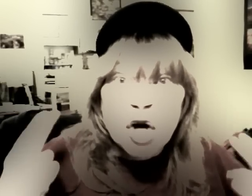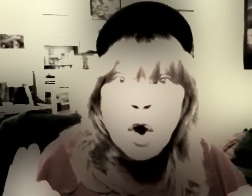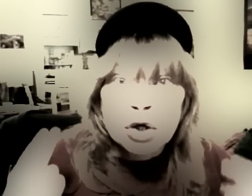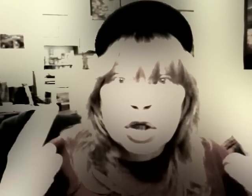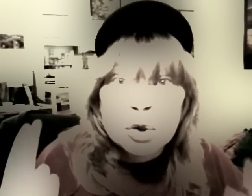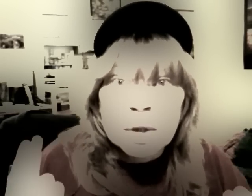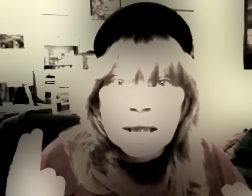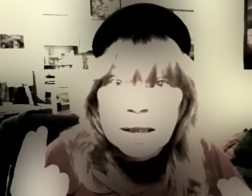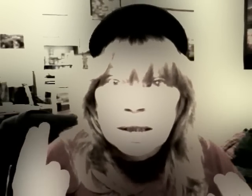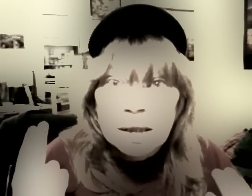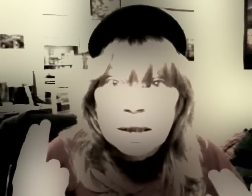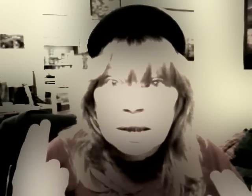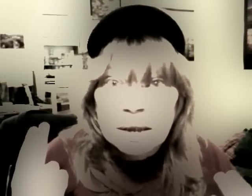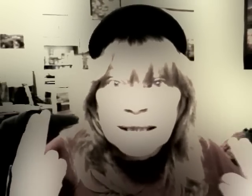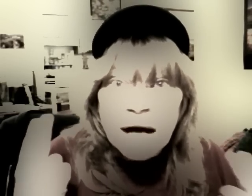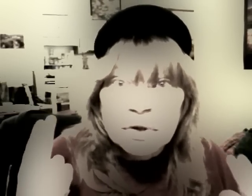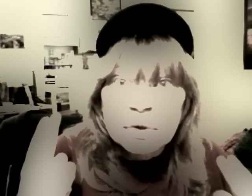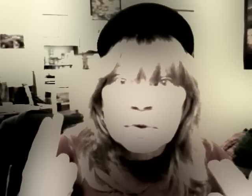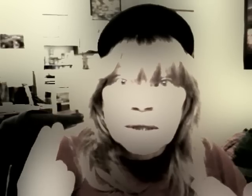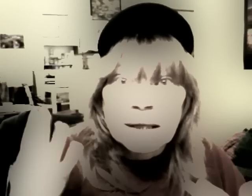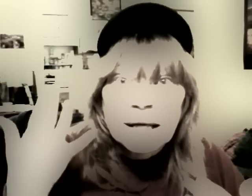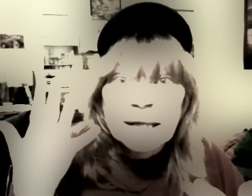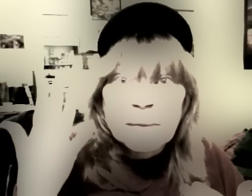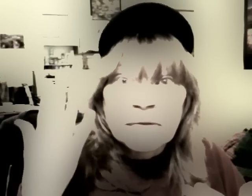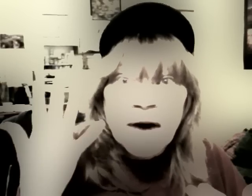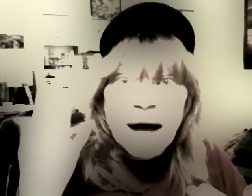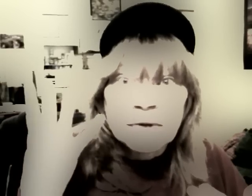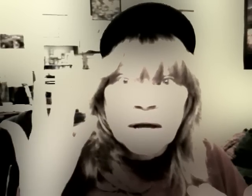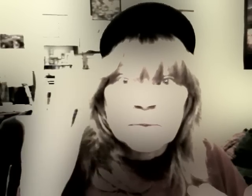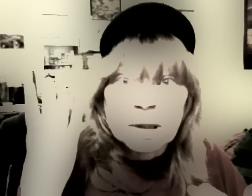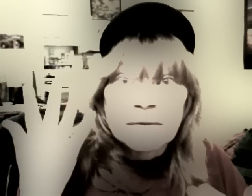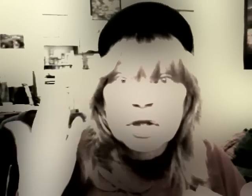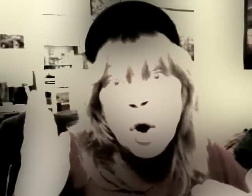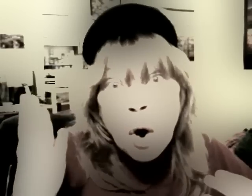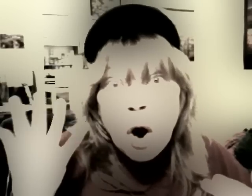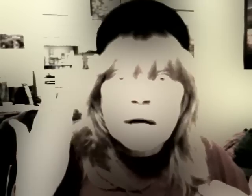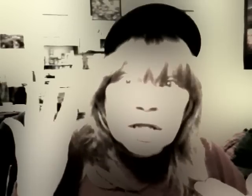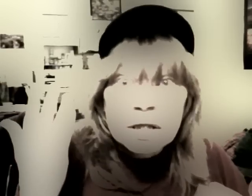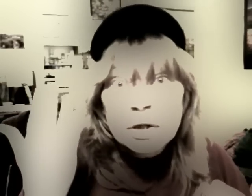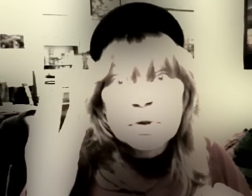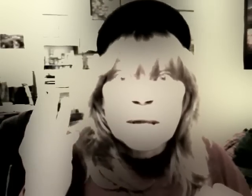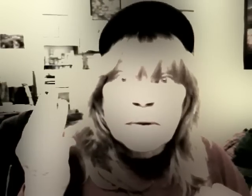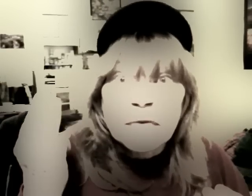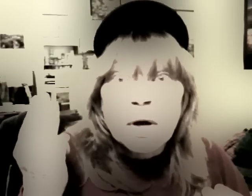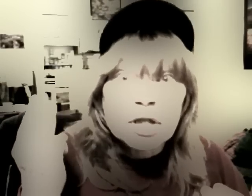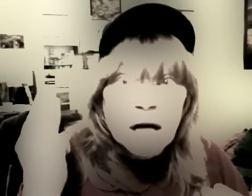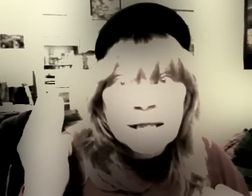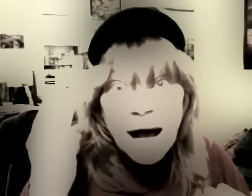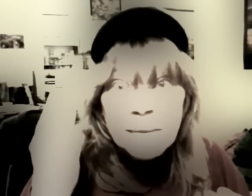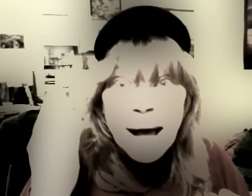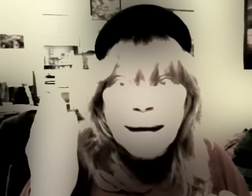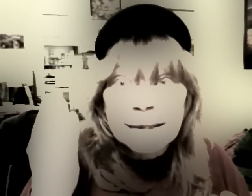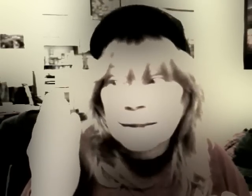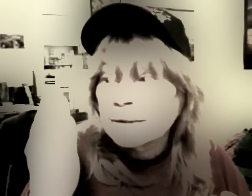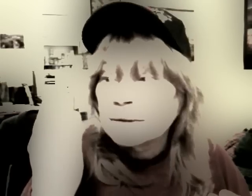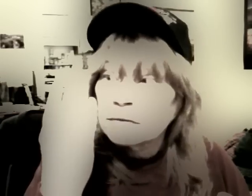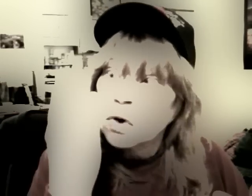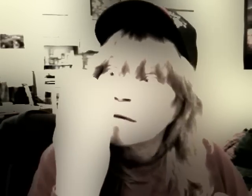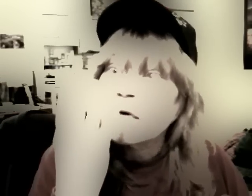don't use it. That's how you use it. Number five with other believers. Or, use number four and talk to God about it. Four, four,